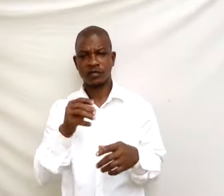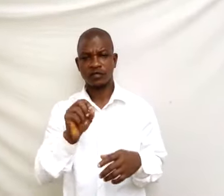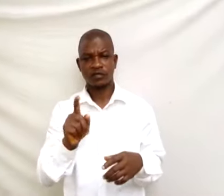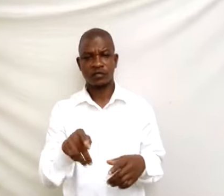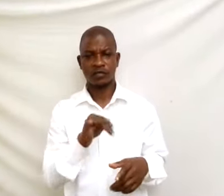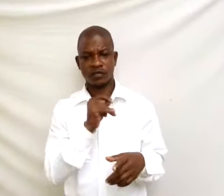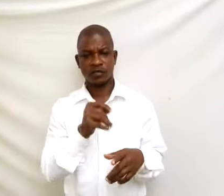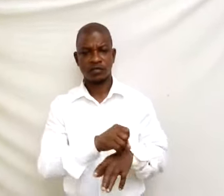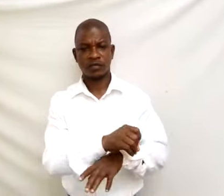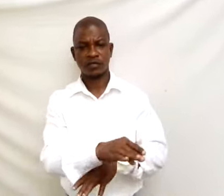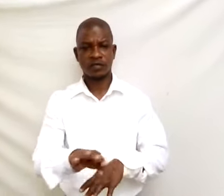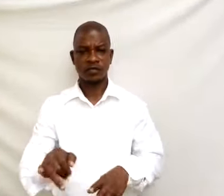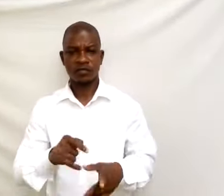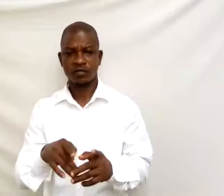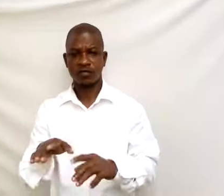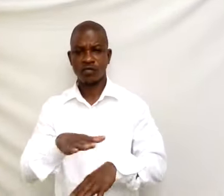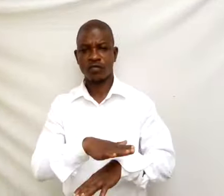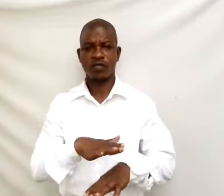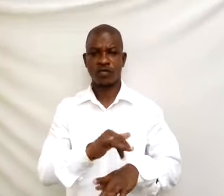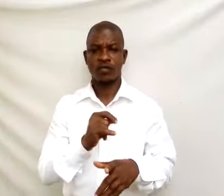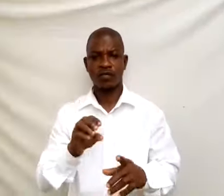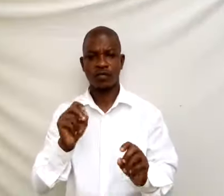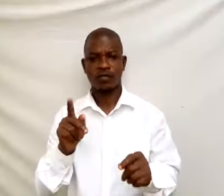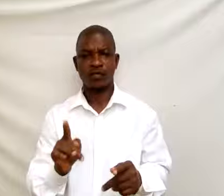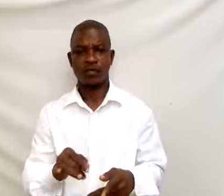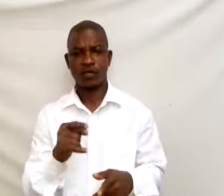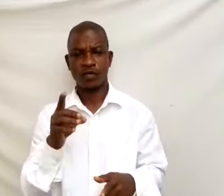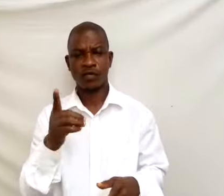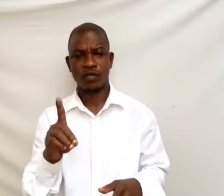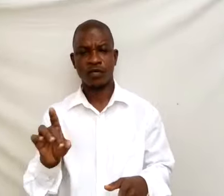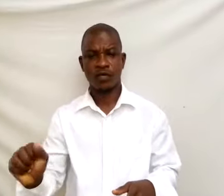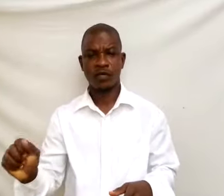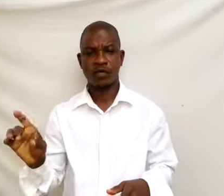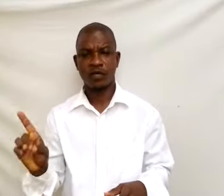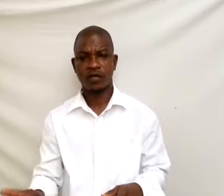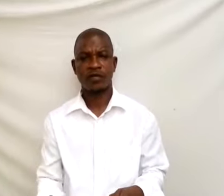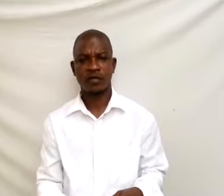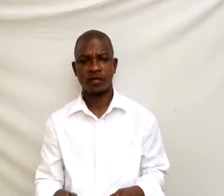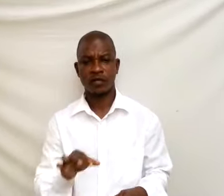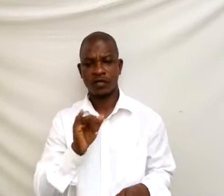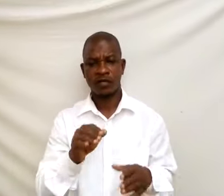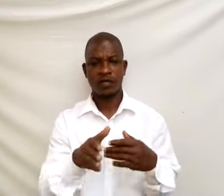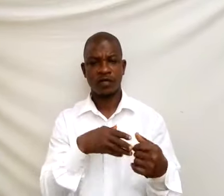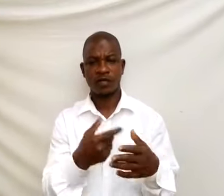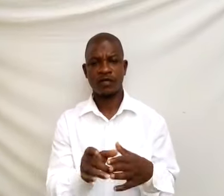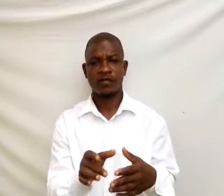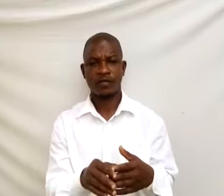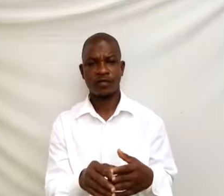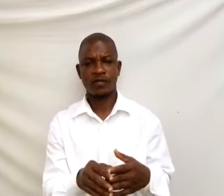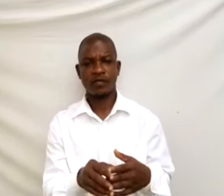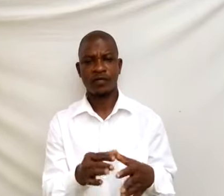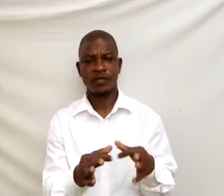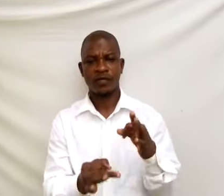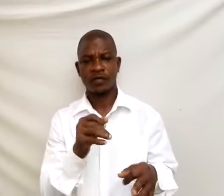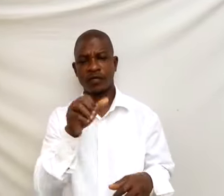distributed over the operation delta. However, if A star